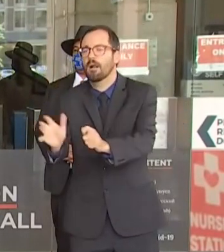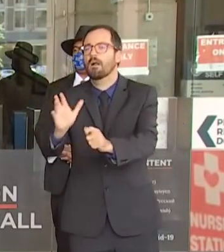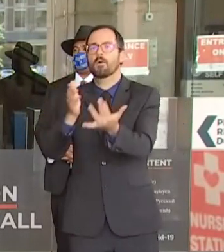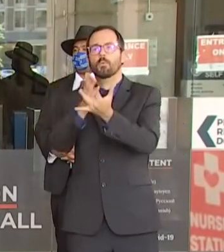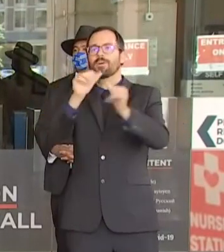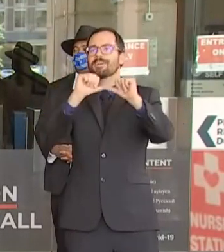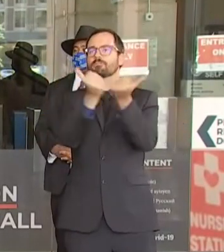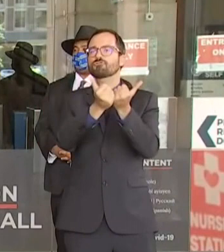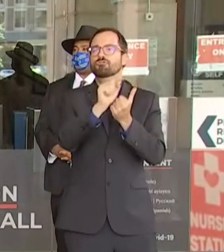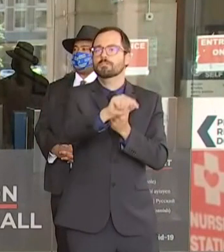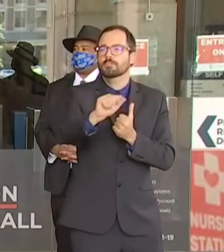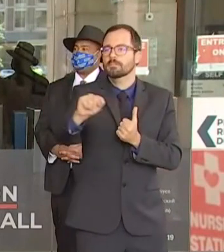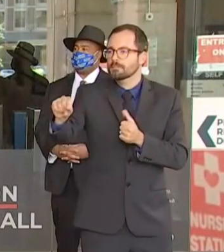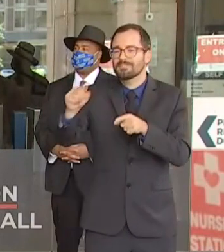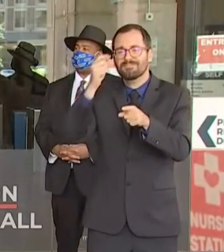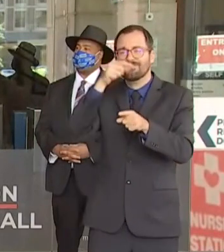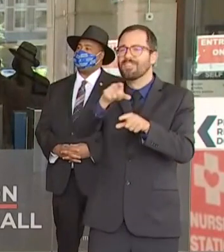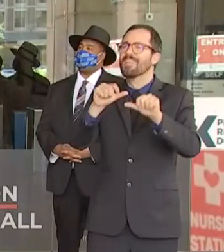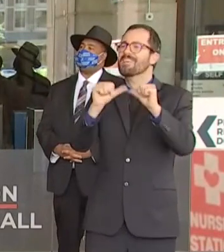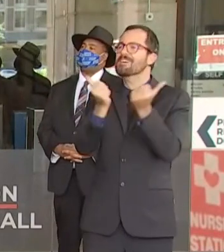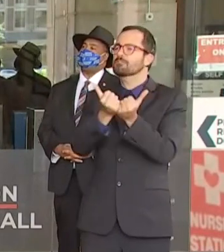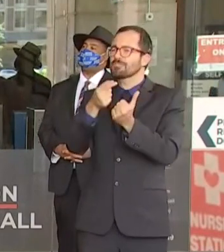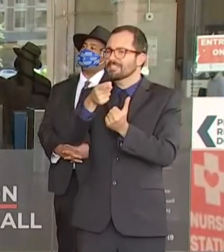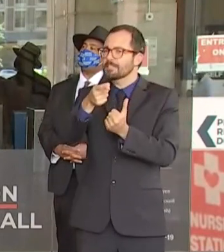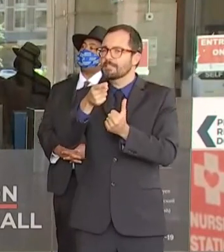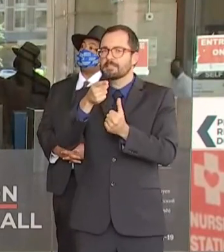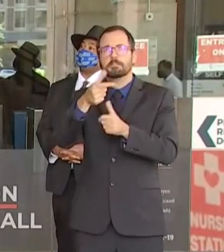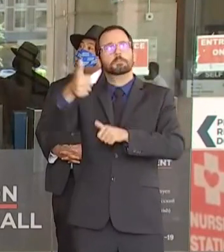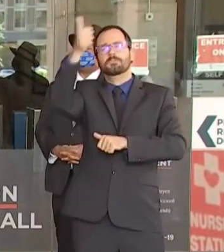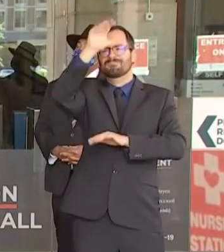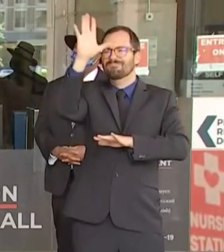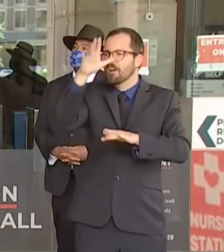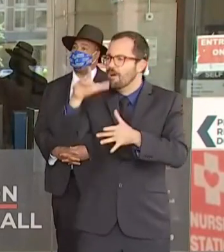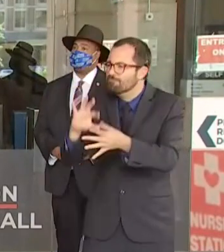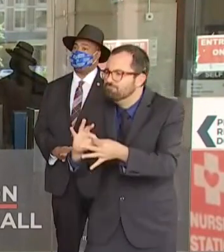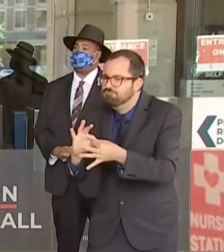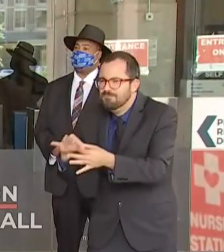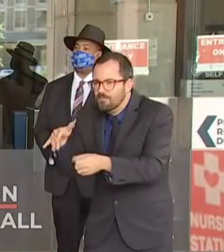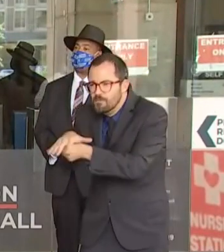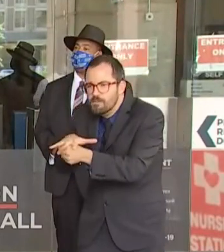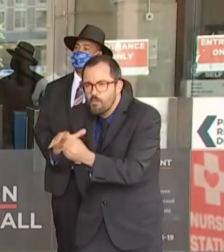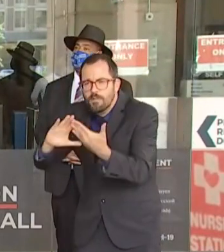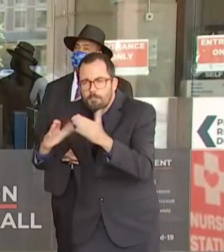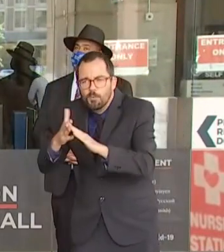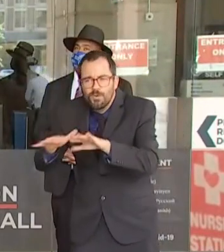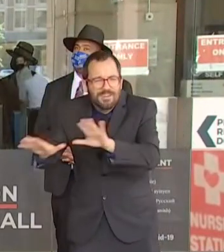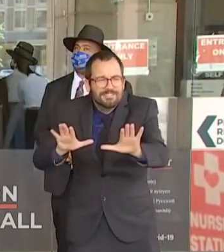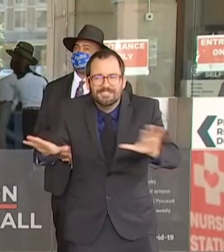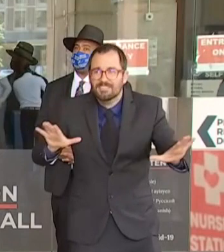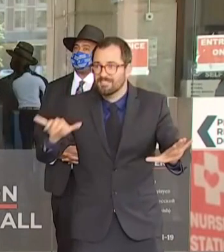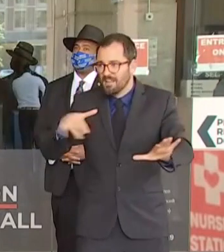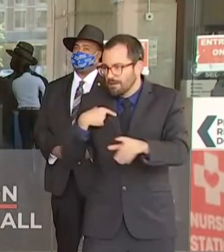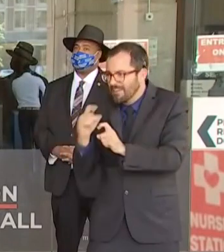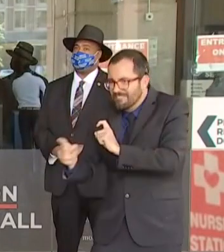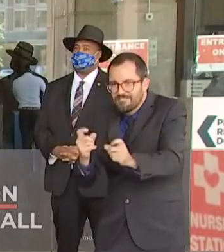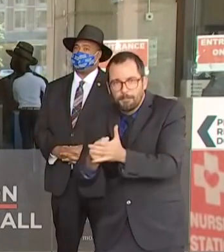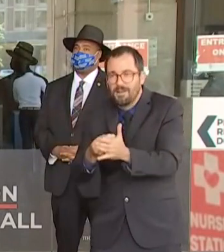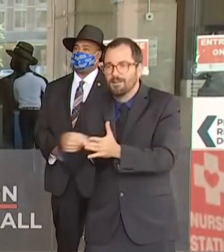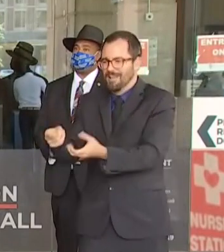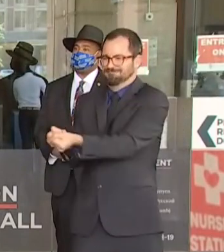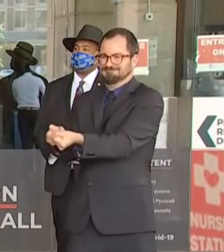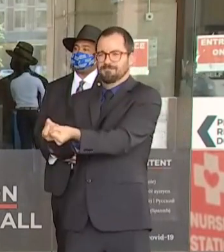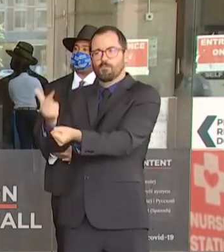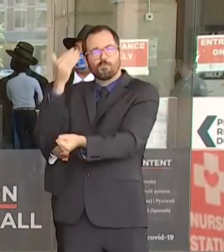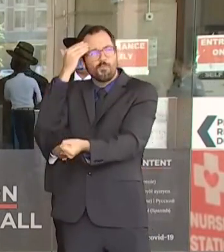That's been the core strategy of the Resiliency Fund and the Health and Equities Task Force and that's that's who the Greater Boston Latino Network